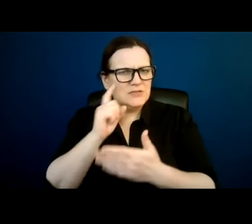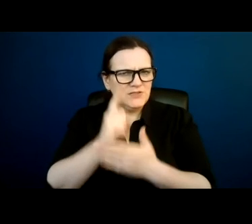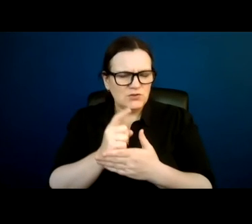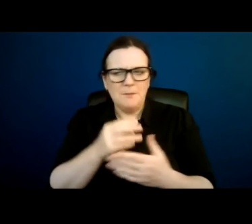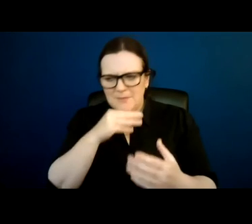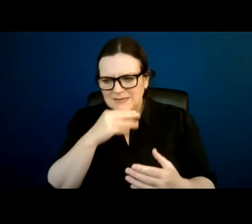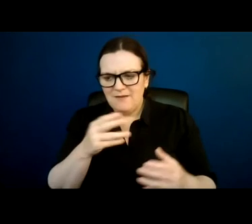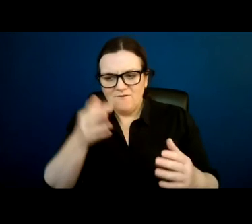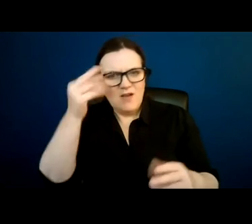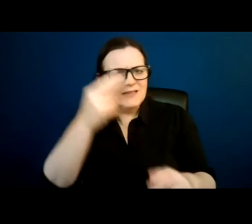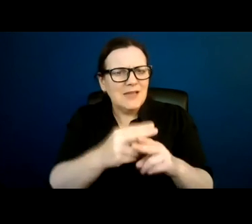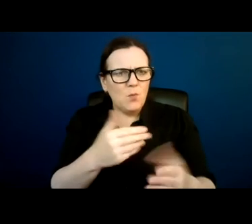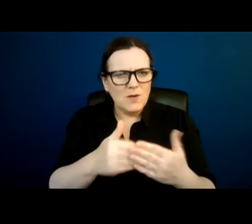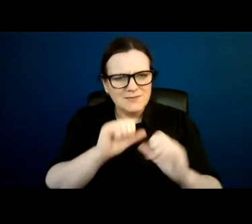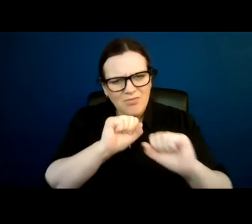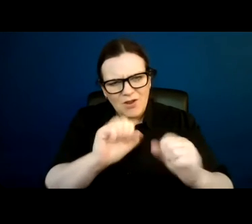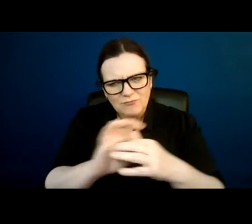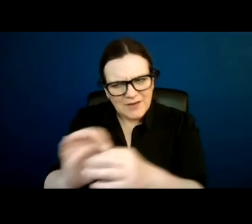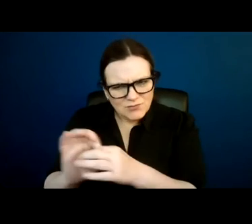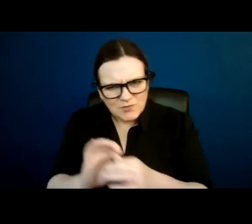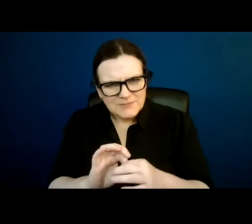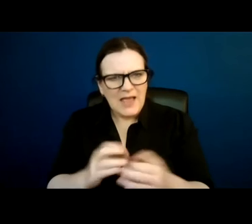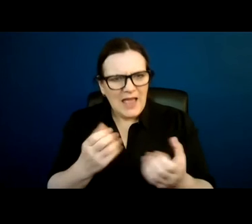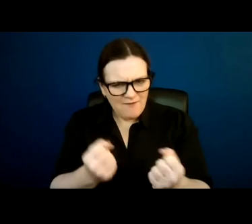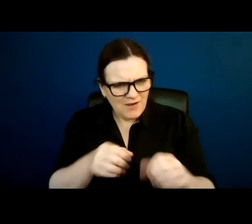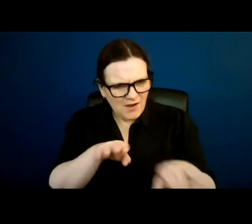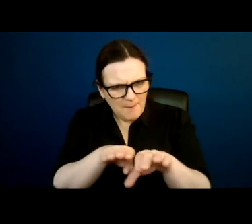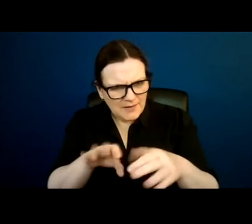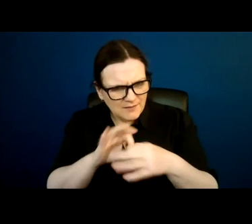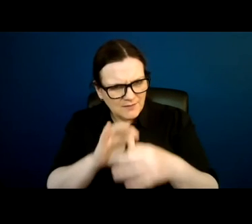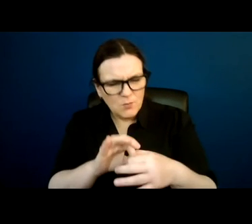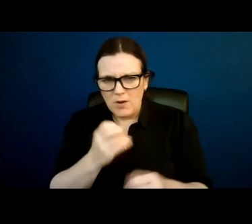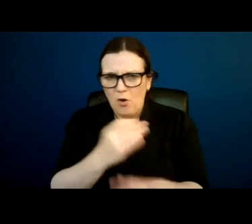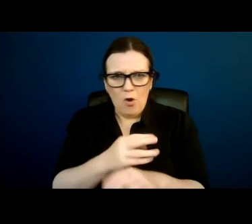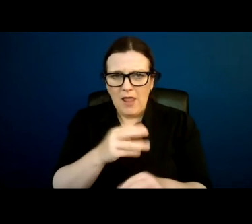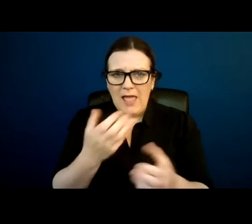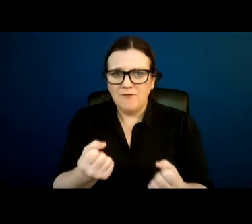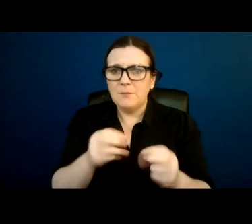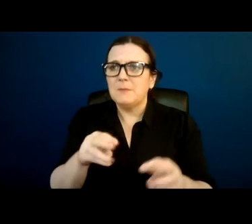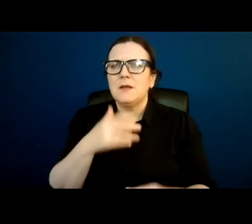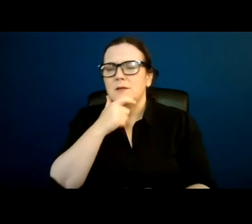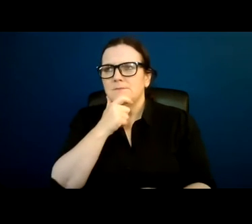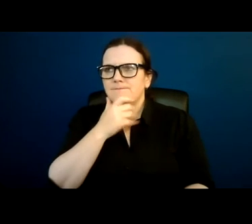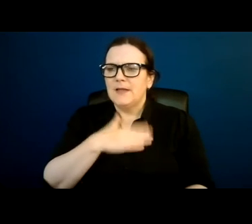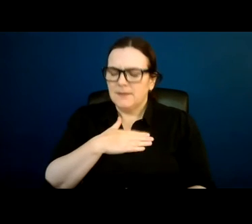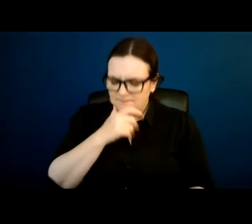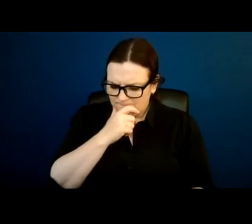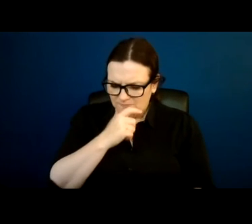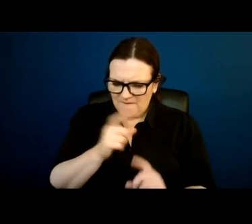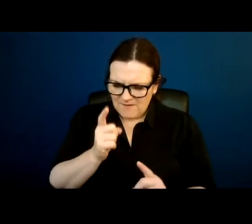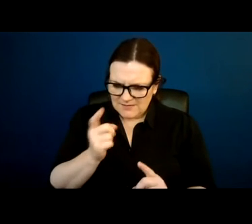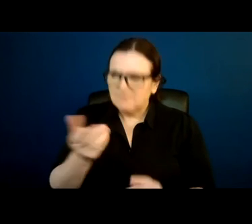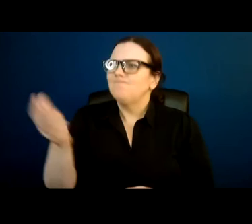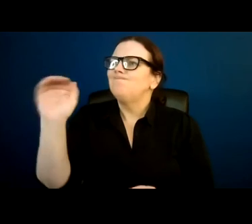commonalities. We all have people who we like to talk to and get advice from and do things with.